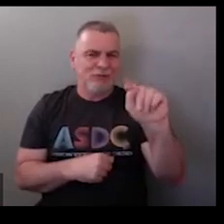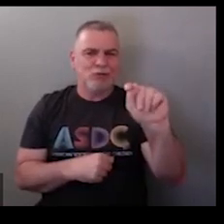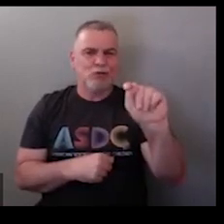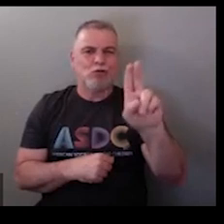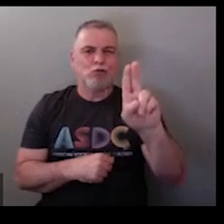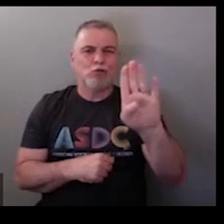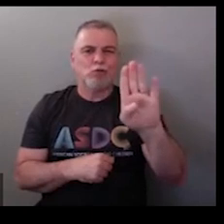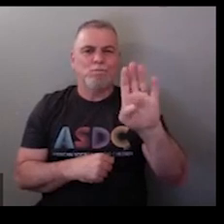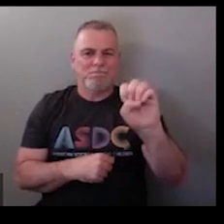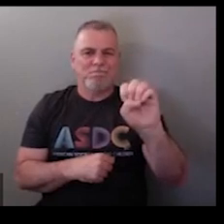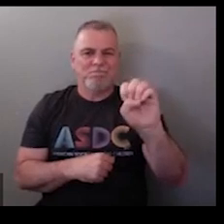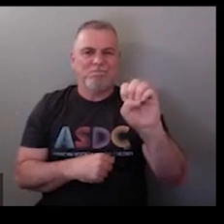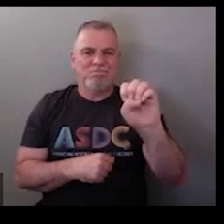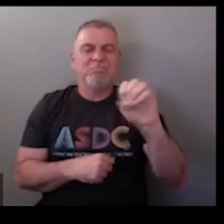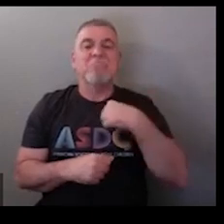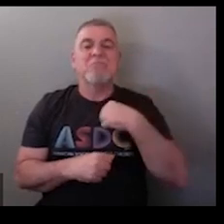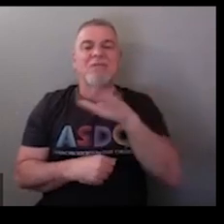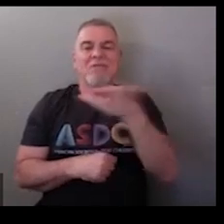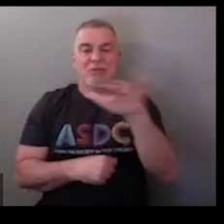same thing with test tube